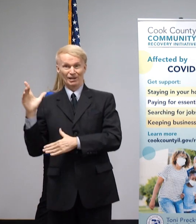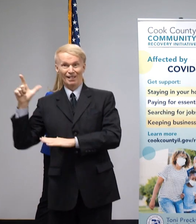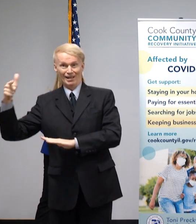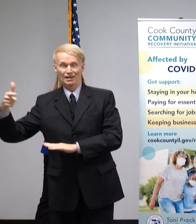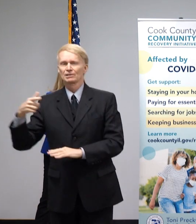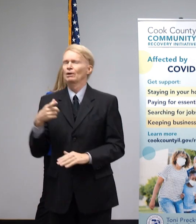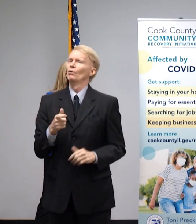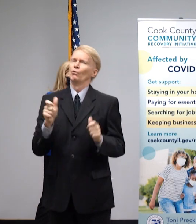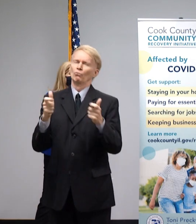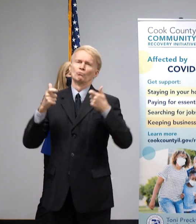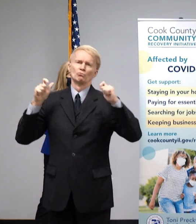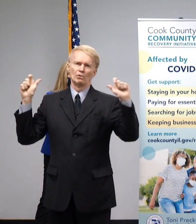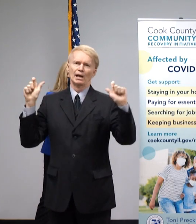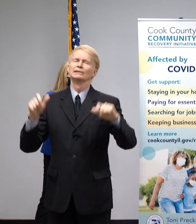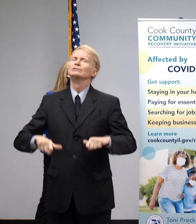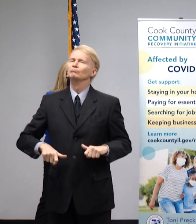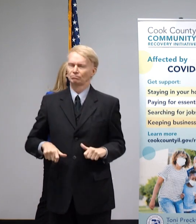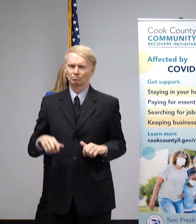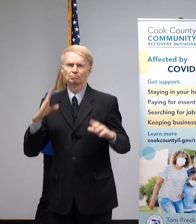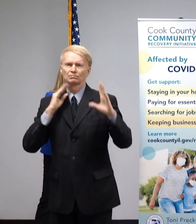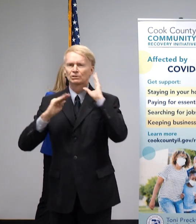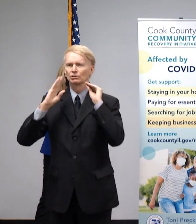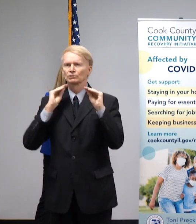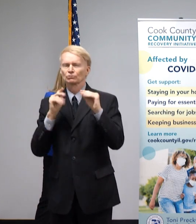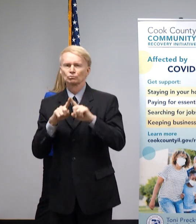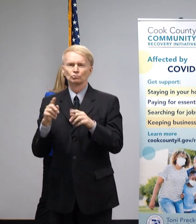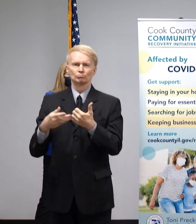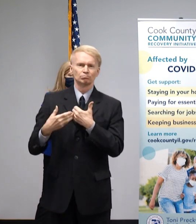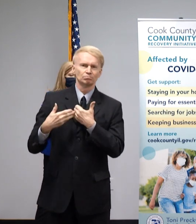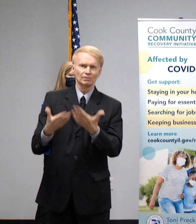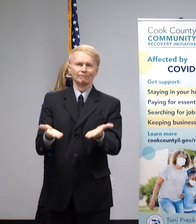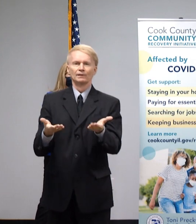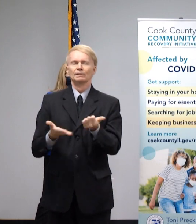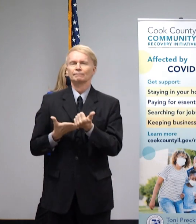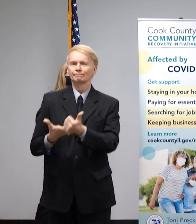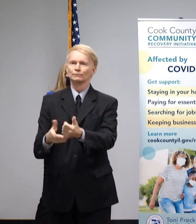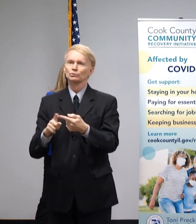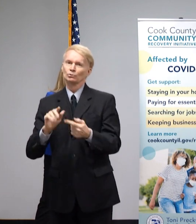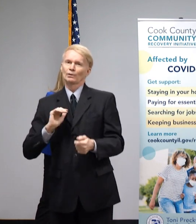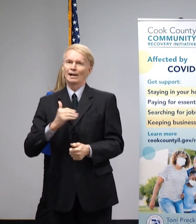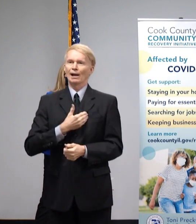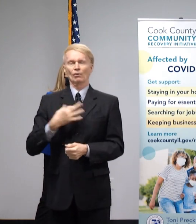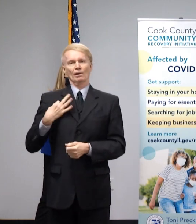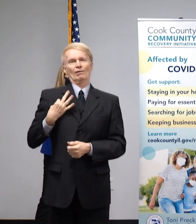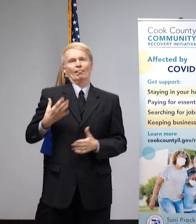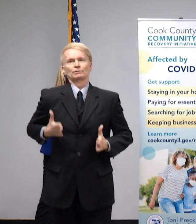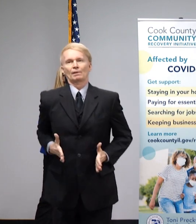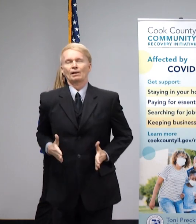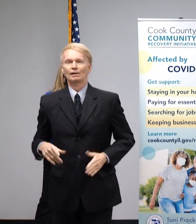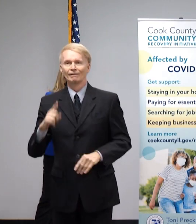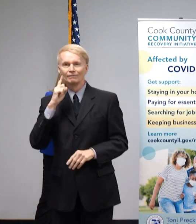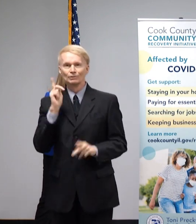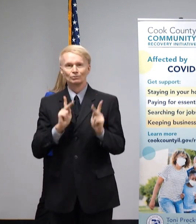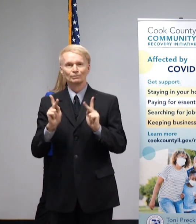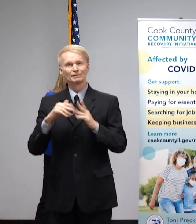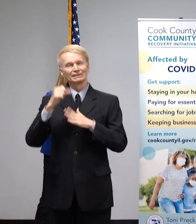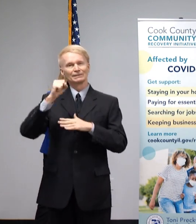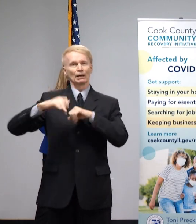great job administering this much-needed program to our eligible suburban families. Thank you so much.